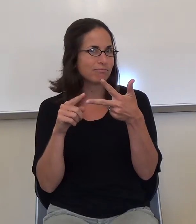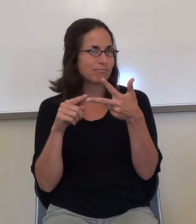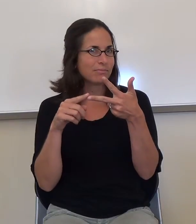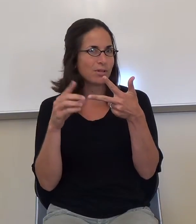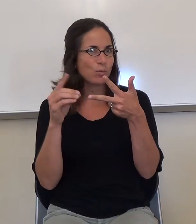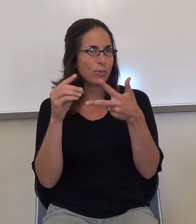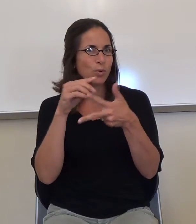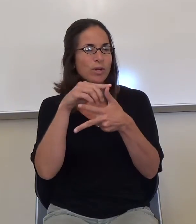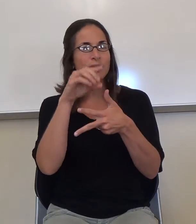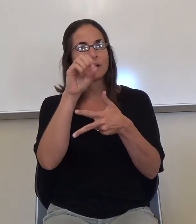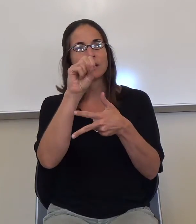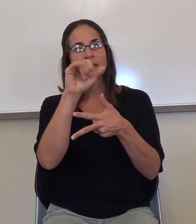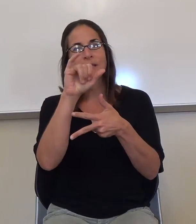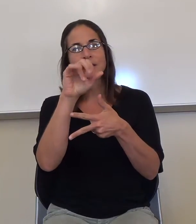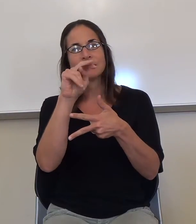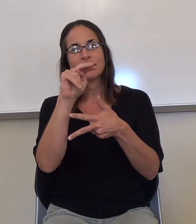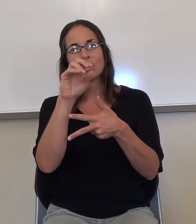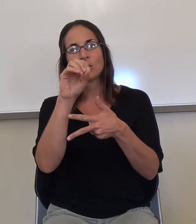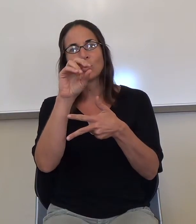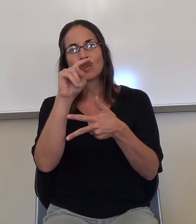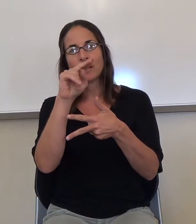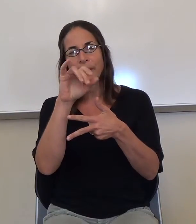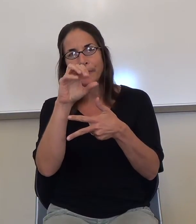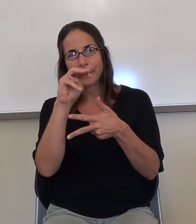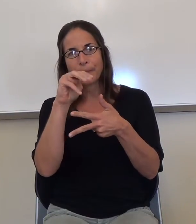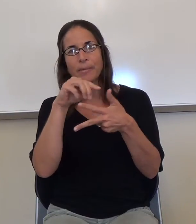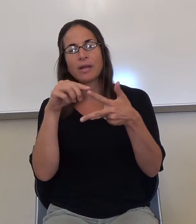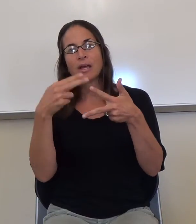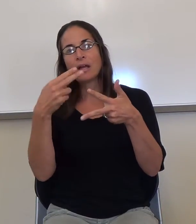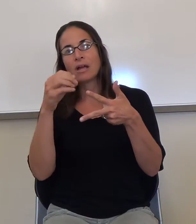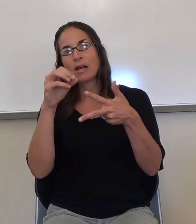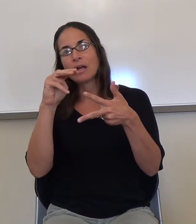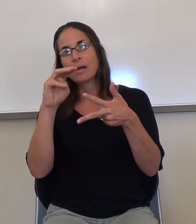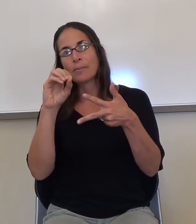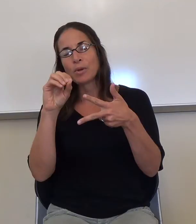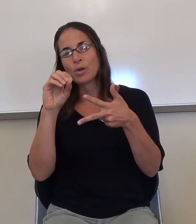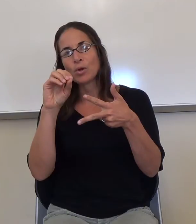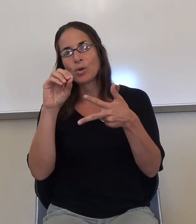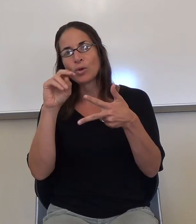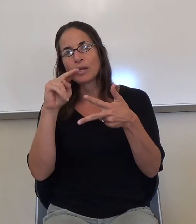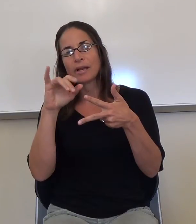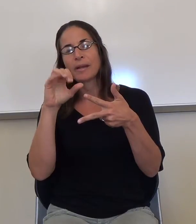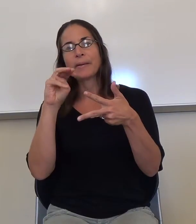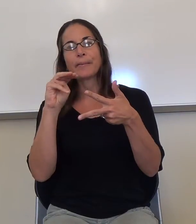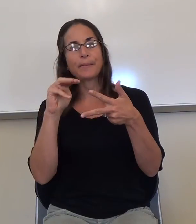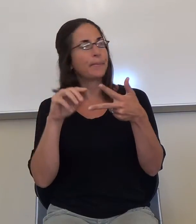Synonyms, homonyms, and what's the third one? Yeah. So, contrast clues.